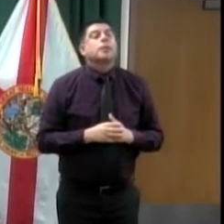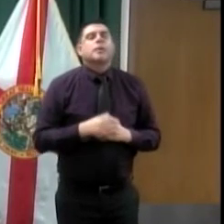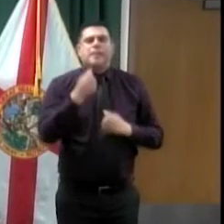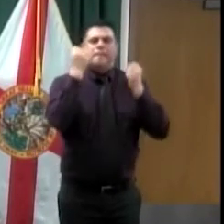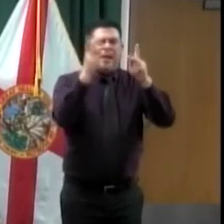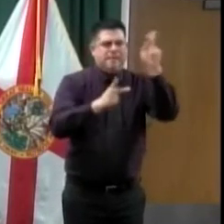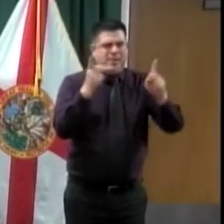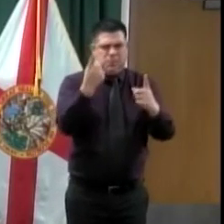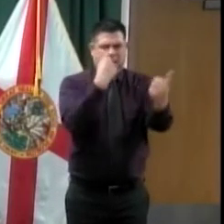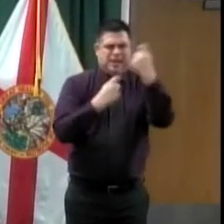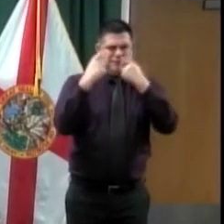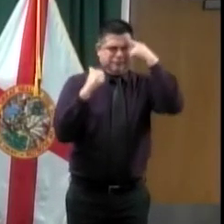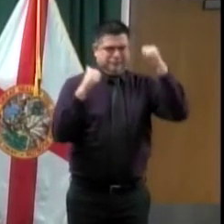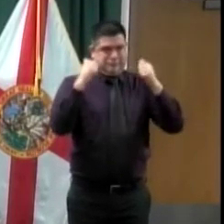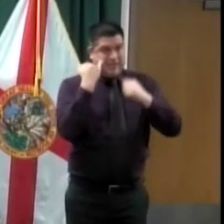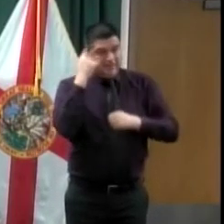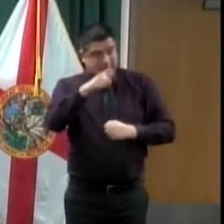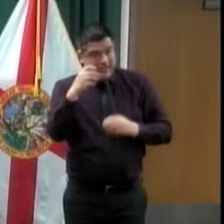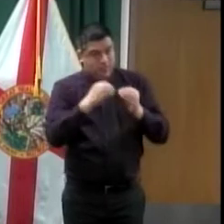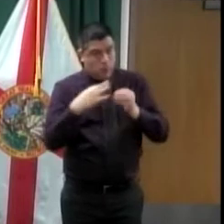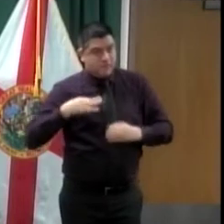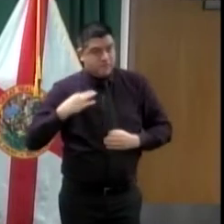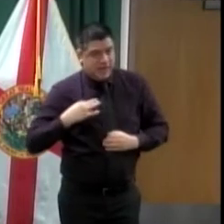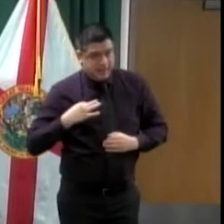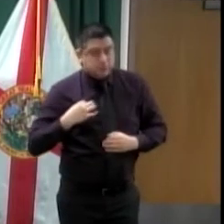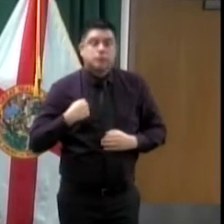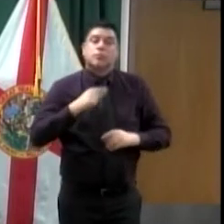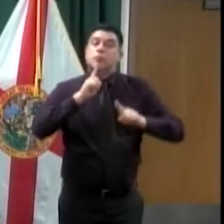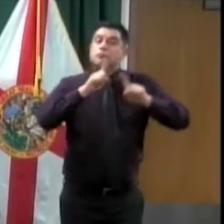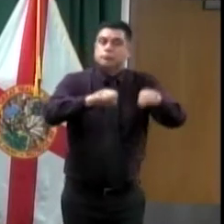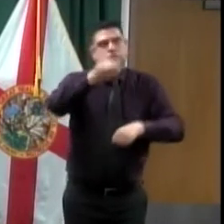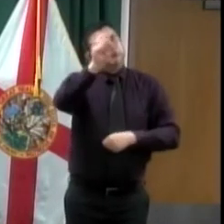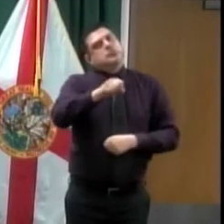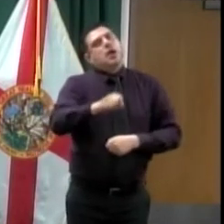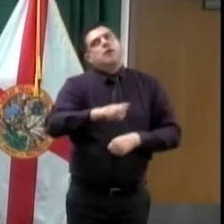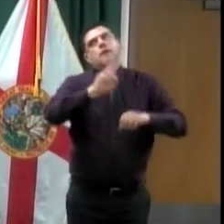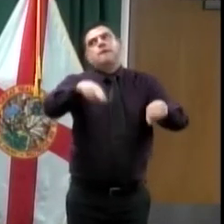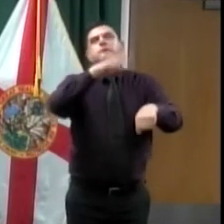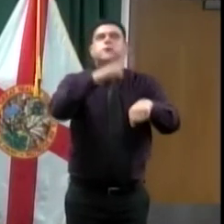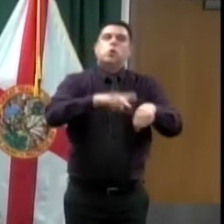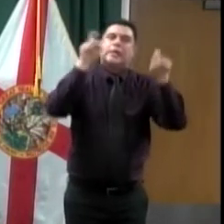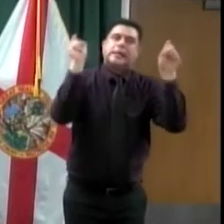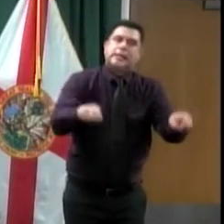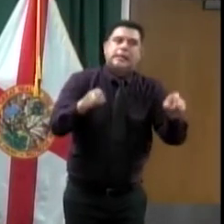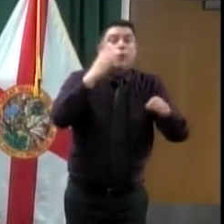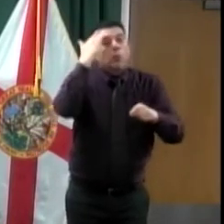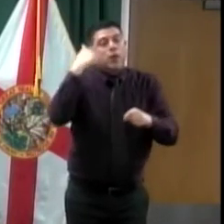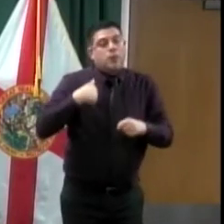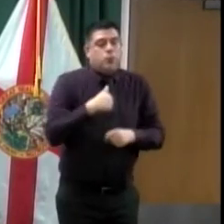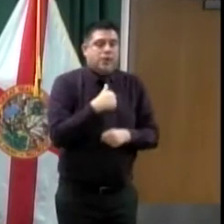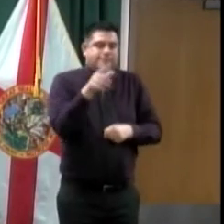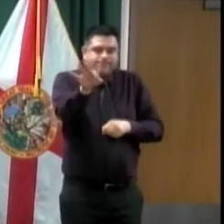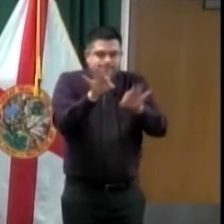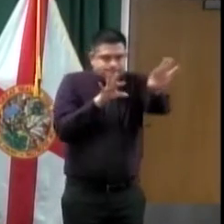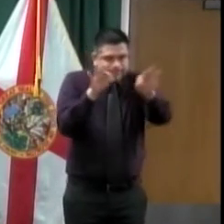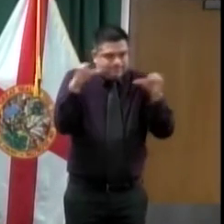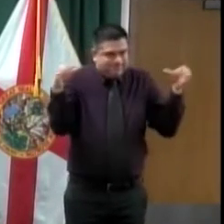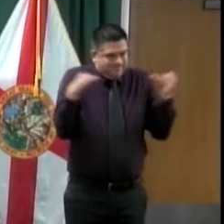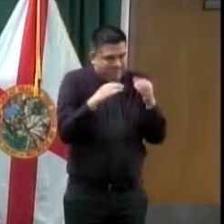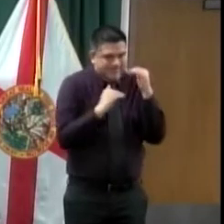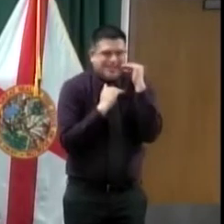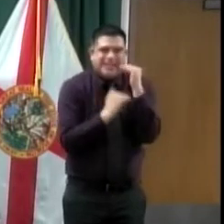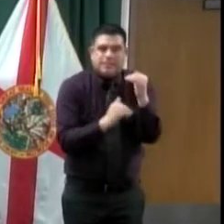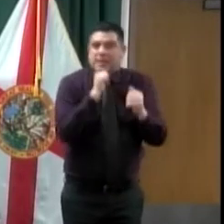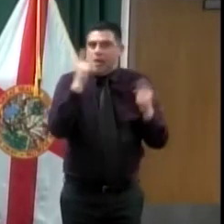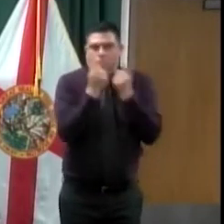we do, of course, we limit the amount of volunteers right now, but at the same time, we also have some staff staying home that are at a certain age, just to not